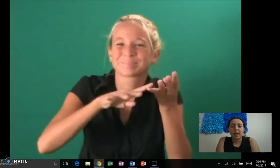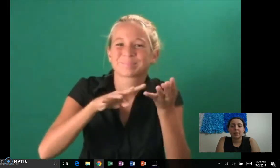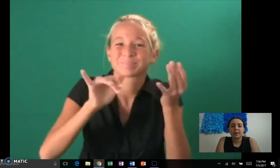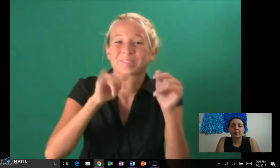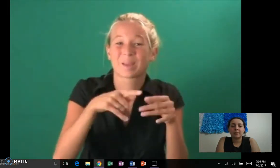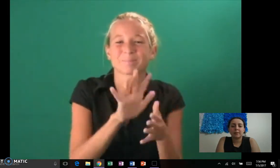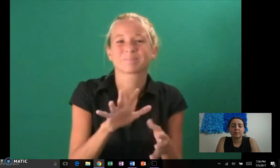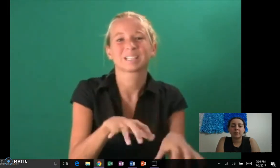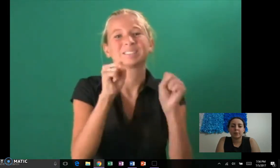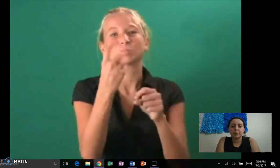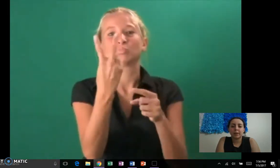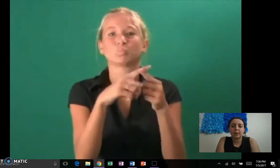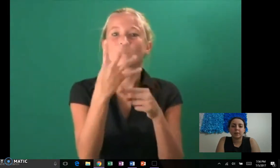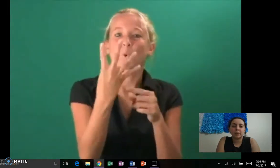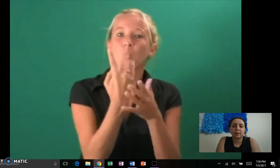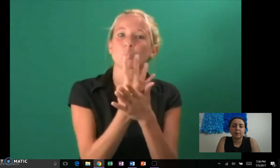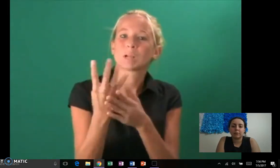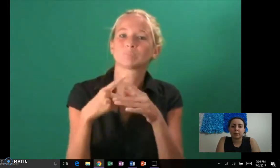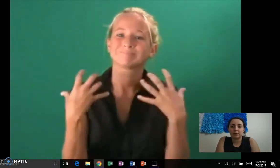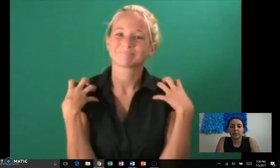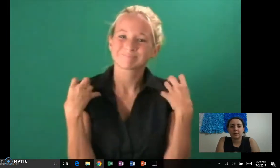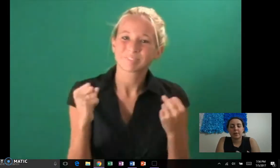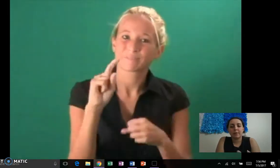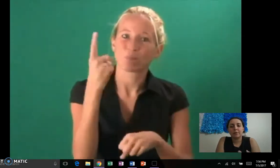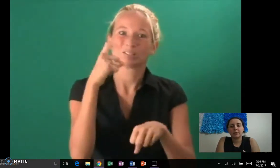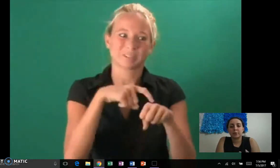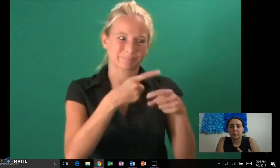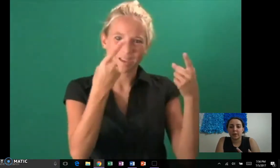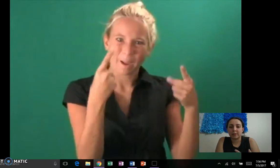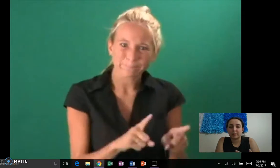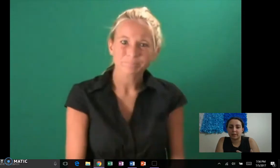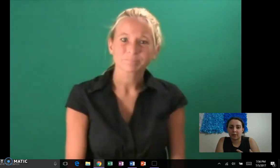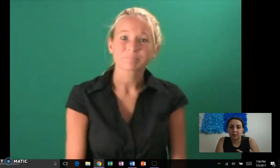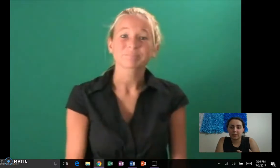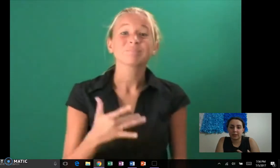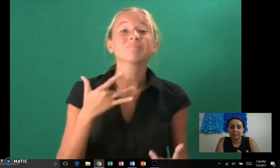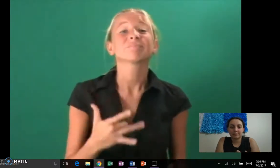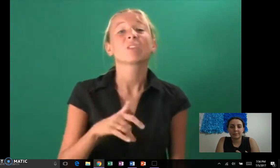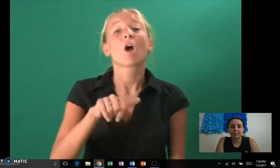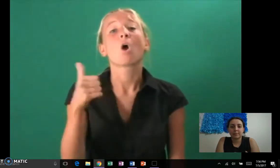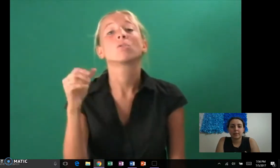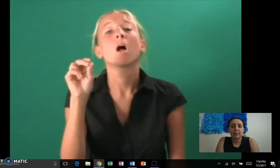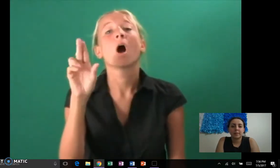And if it ruptures, it can leave sores for 2-4 weeks until it's healthy.